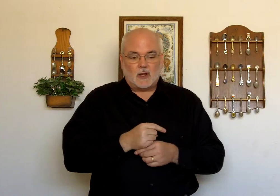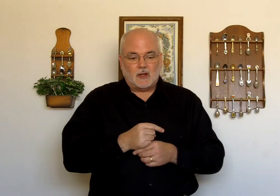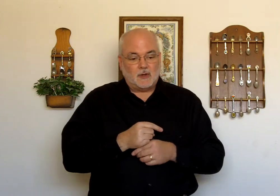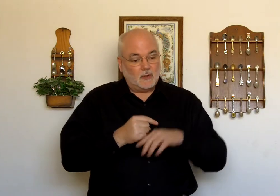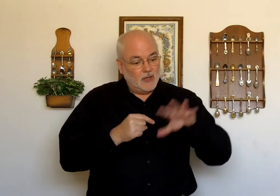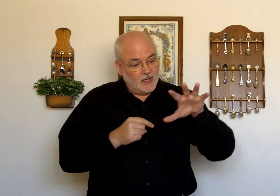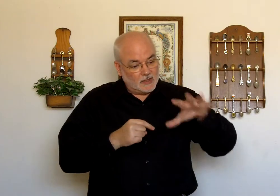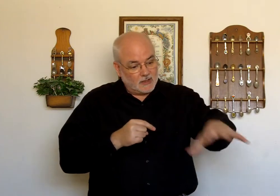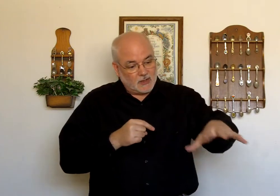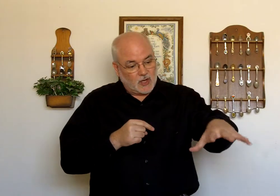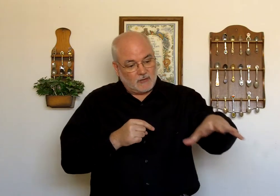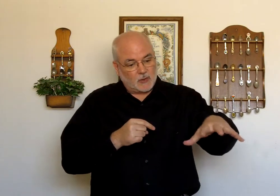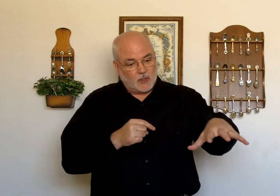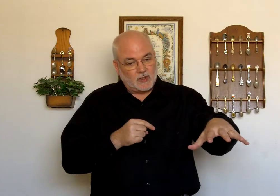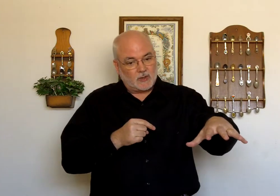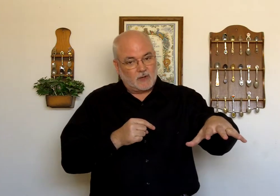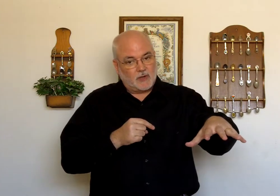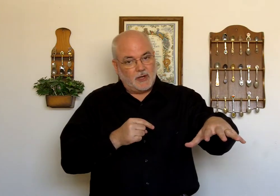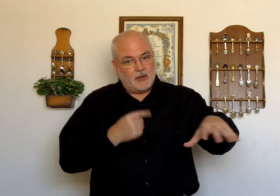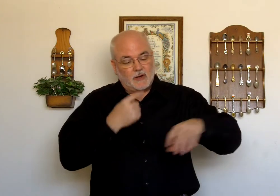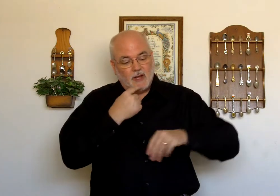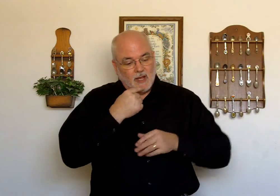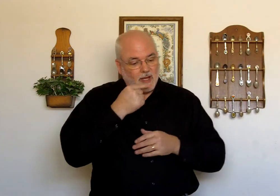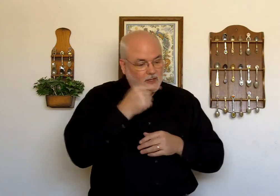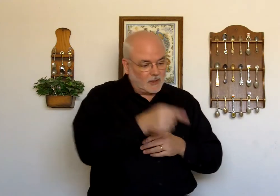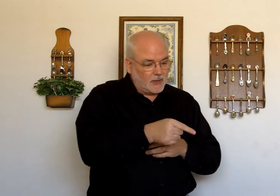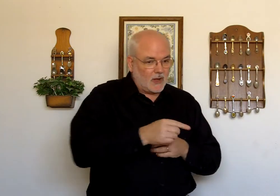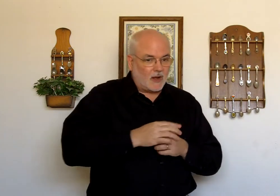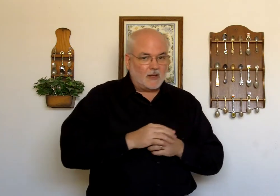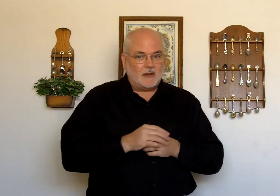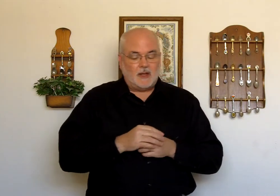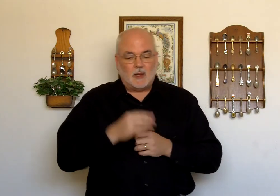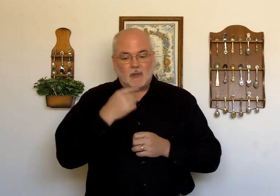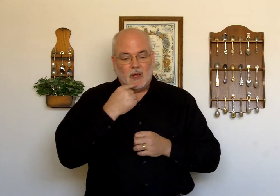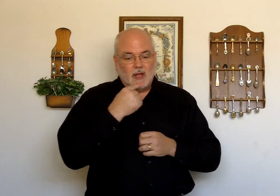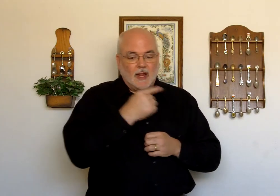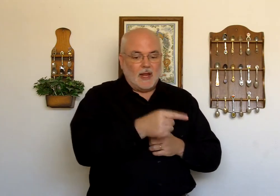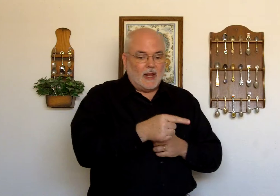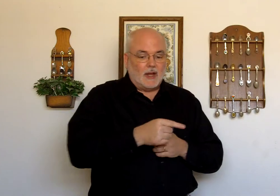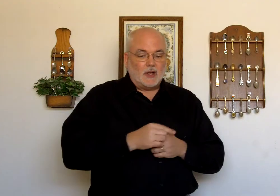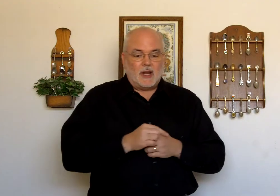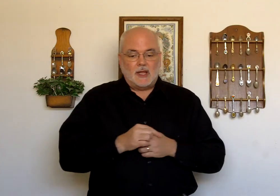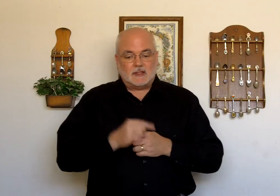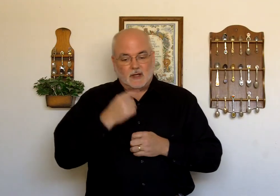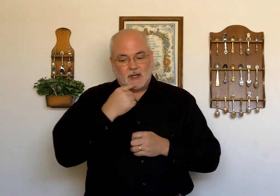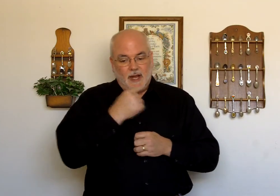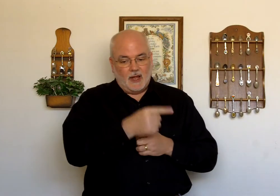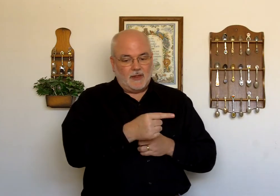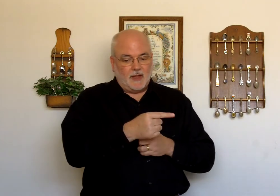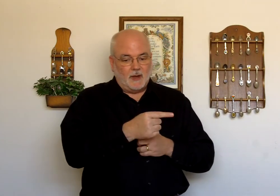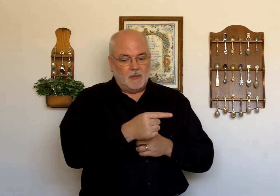talking to. Since his harvest workers are over here. He's going to be talking to them. He's going to tell them.